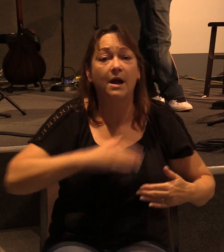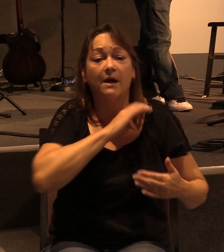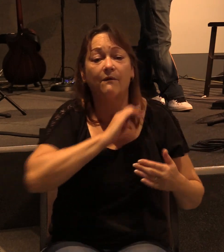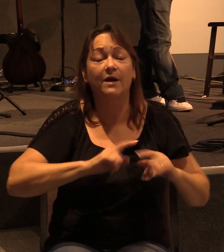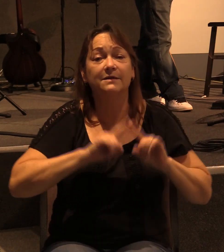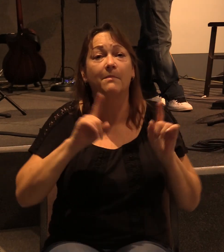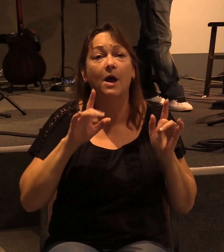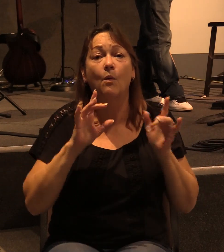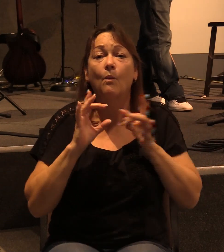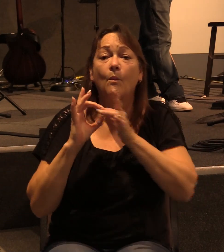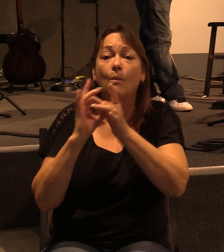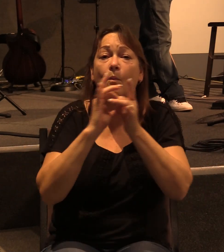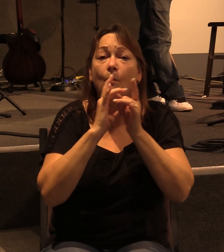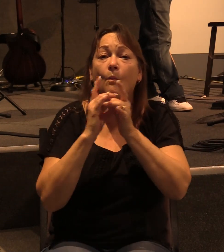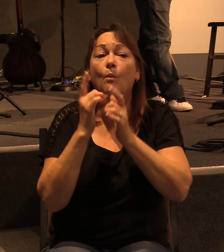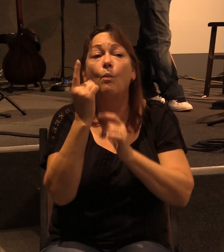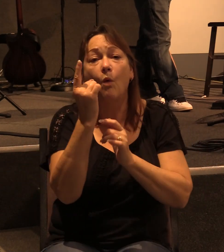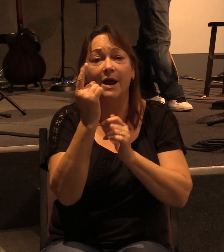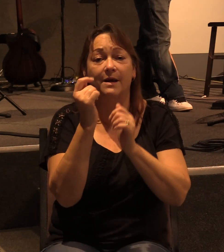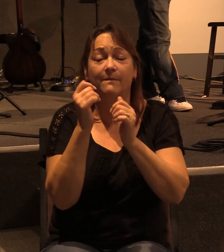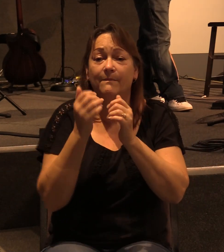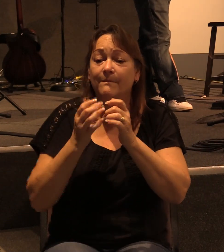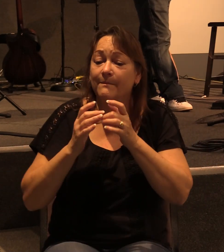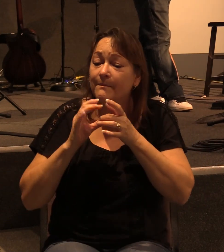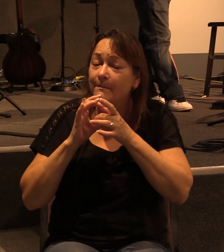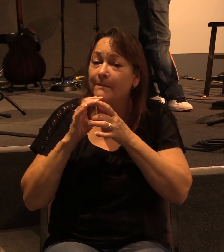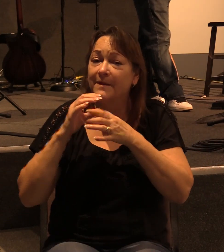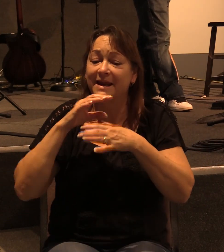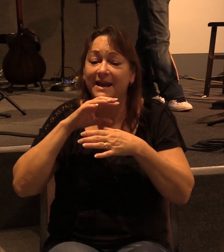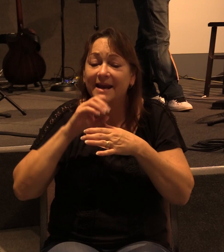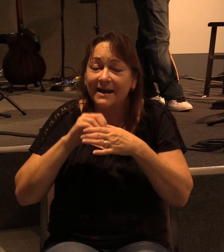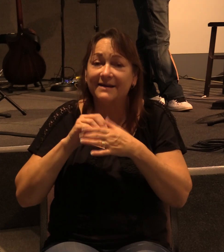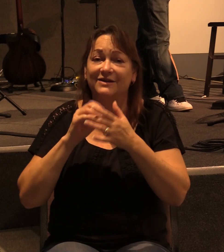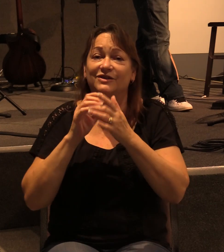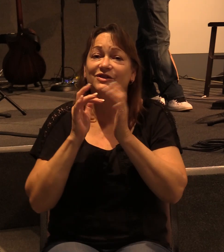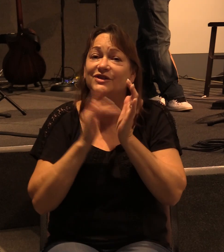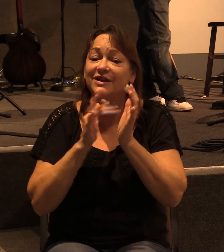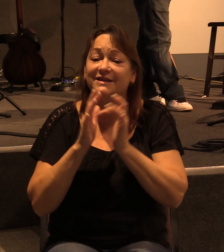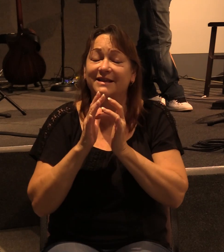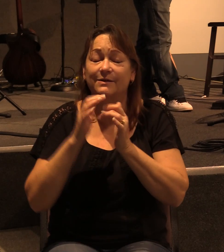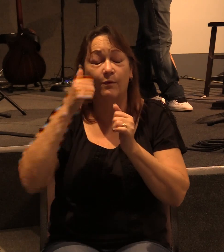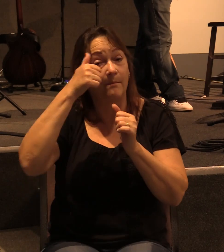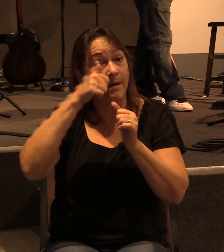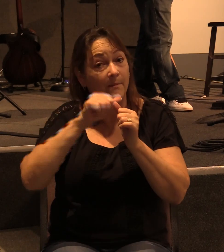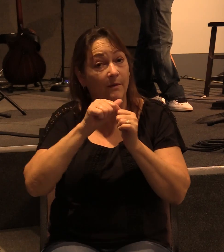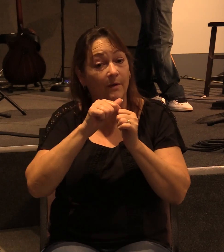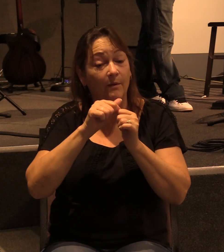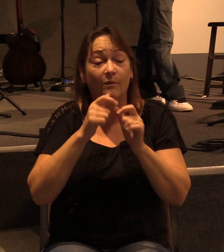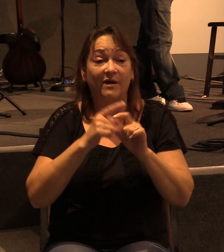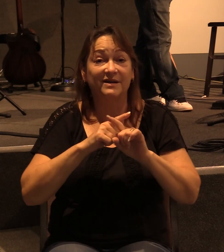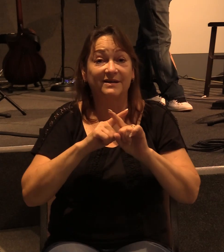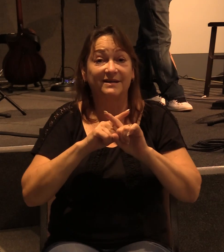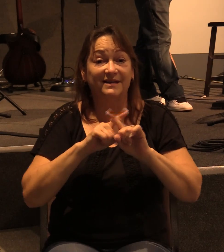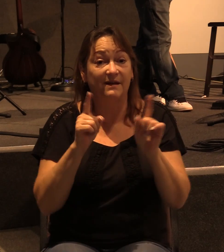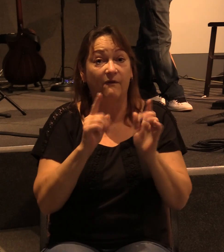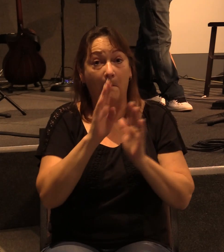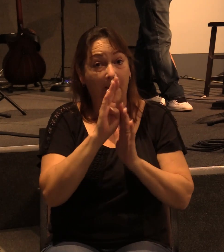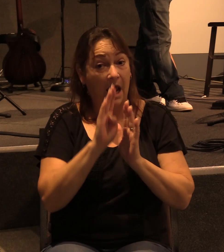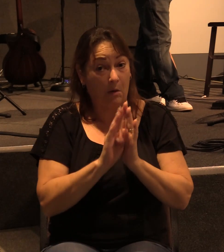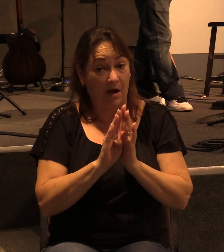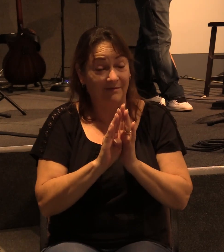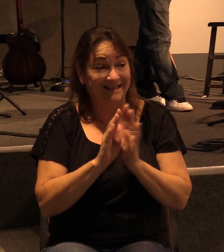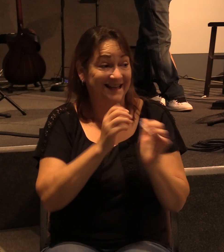but we're one in Jesus and may we always remember that even though we all come from different backgrounds